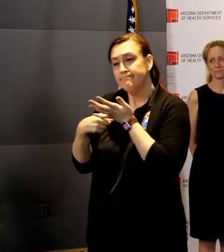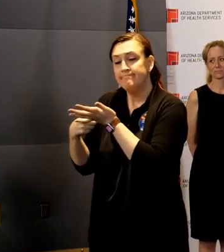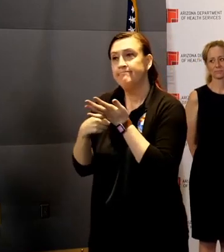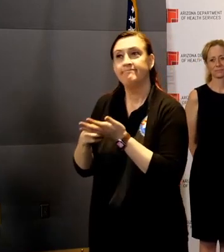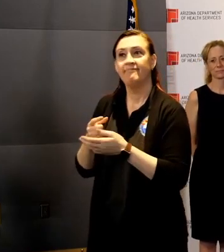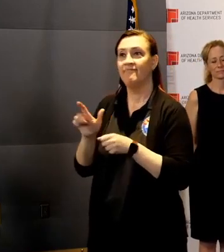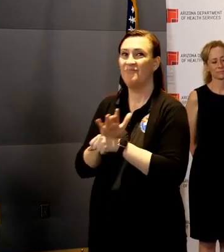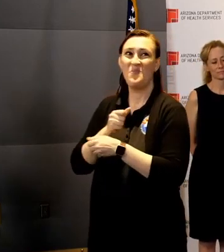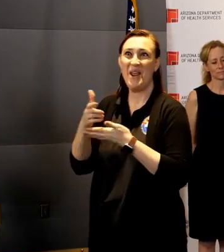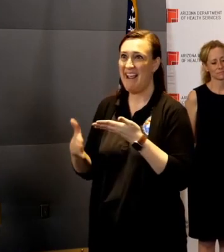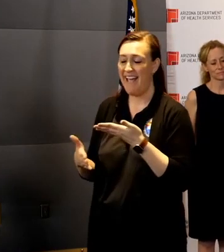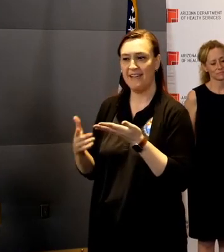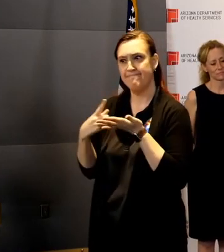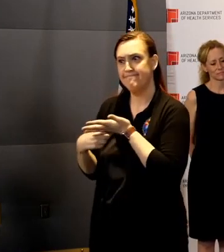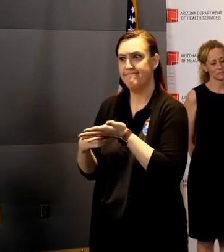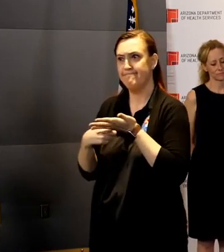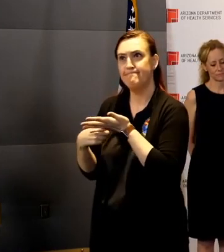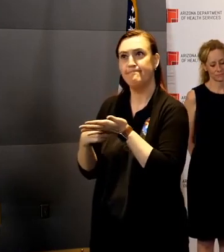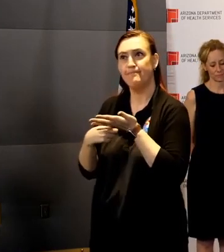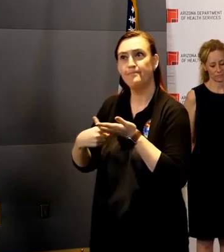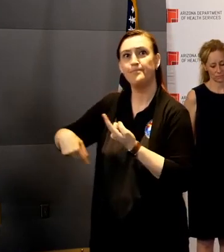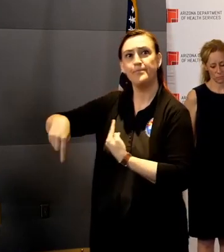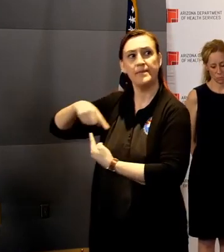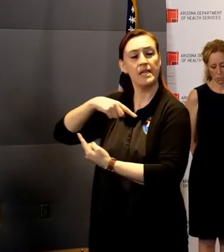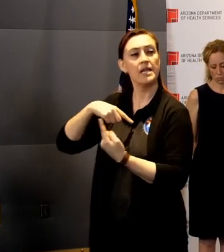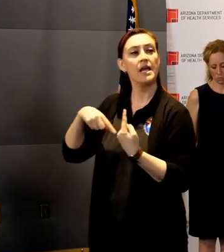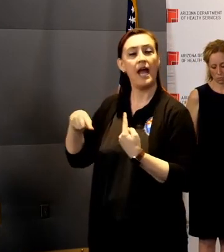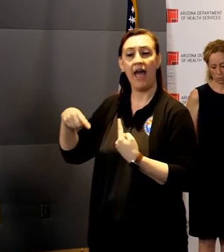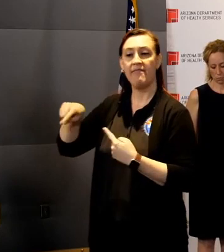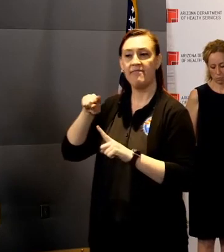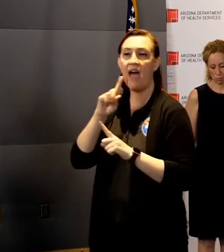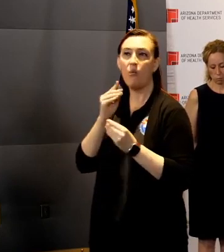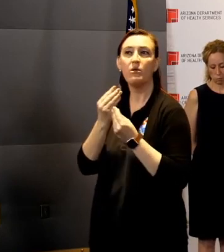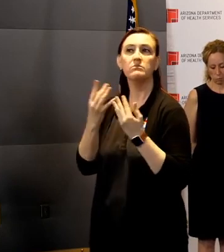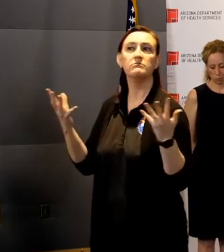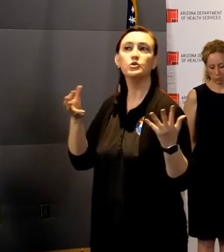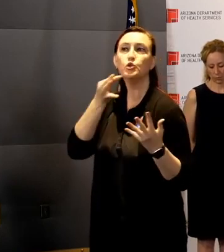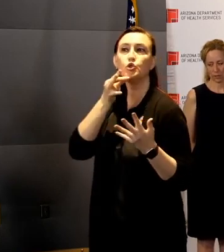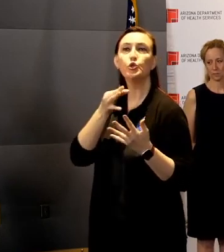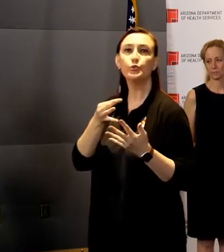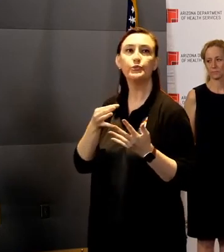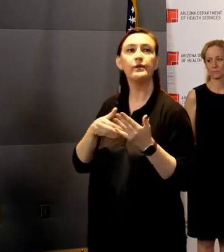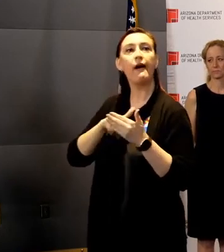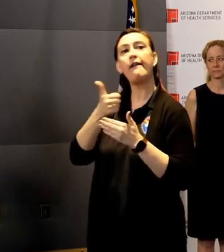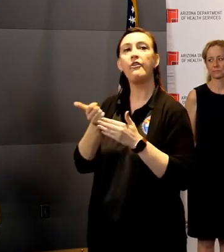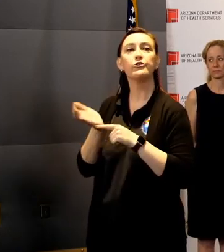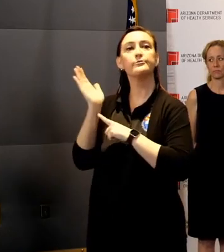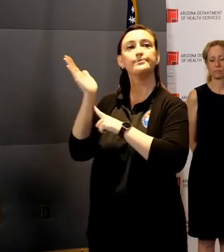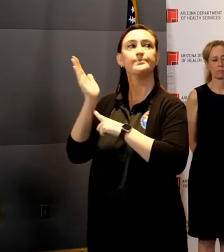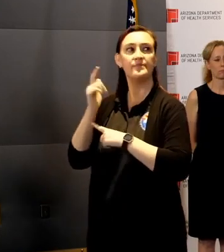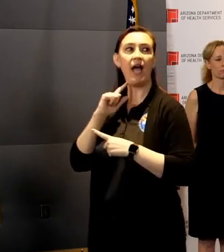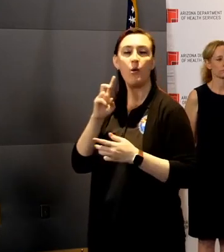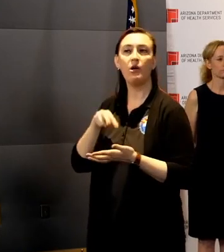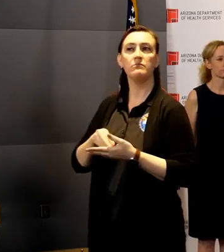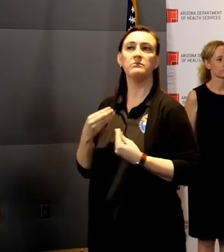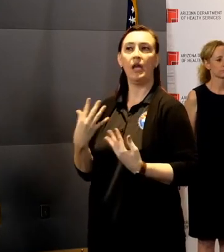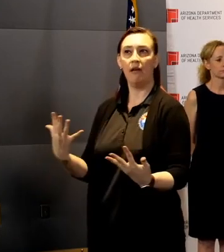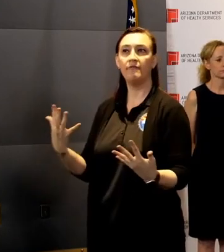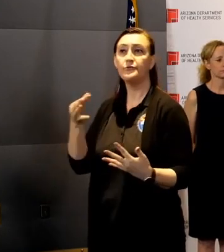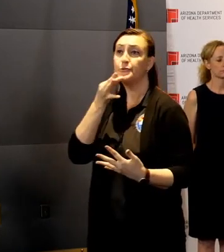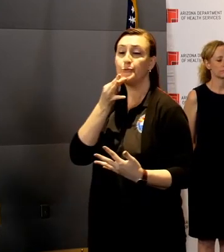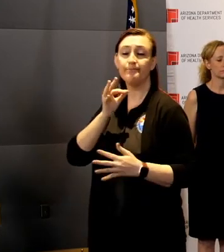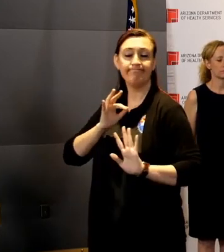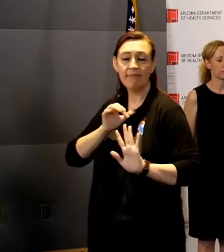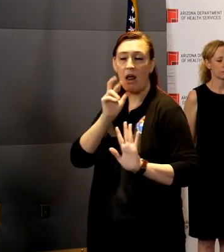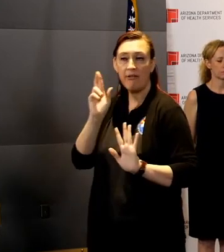weekend, and that's going to be for a press conference in the very near future. Like I said, the priority and focus